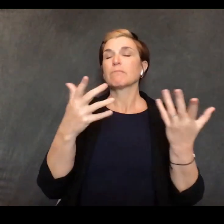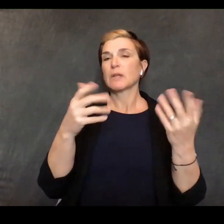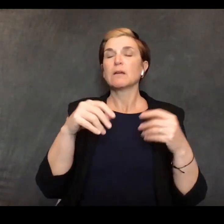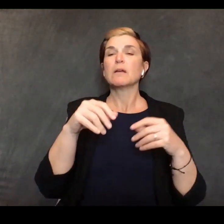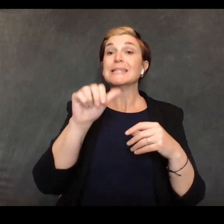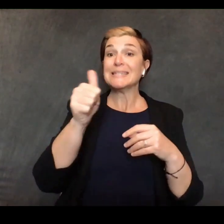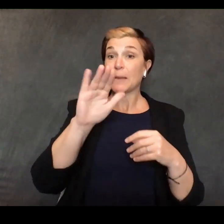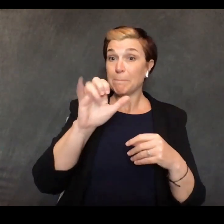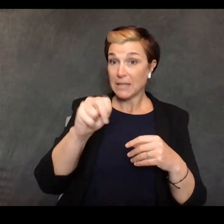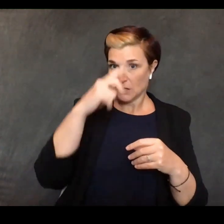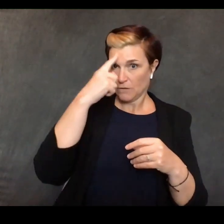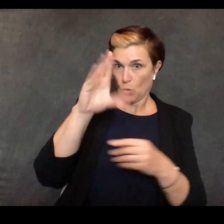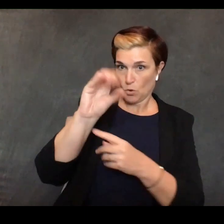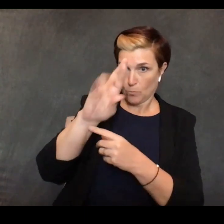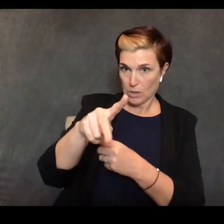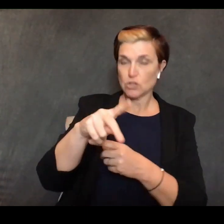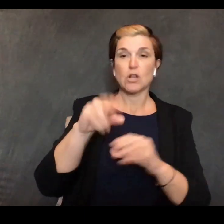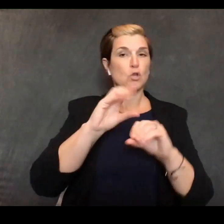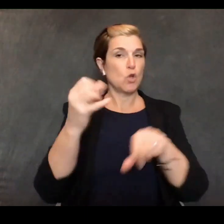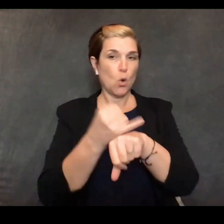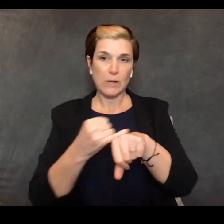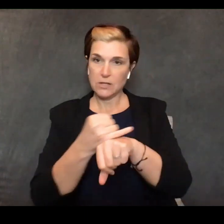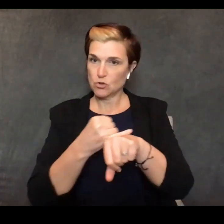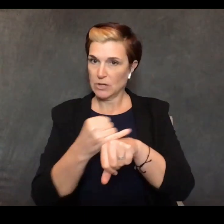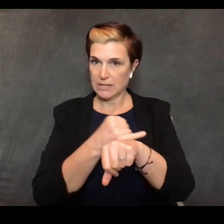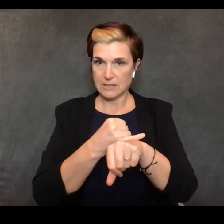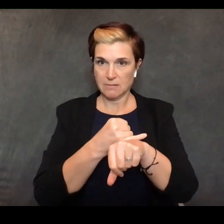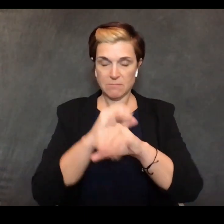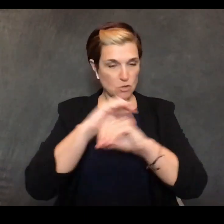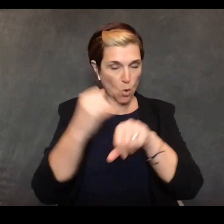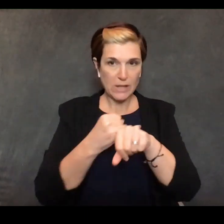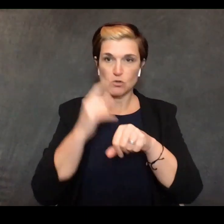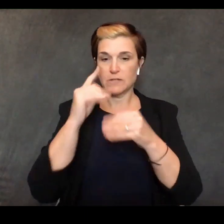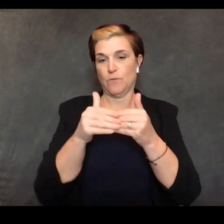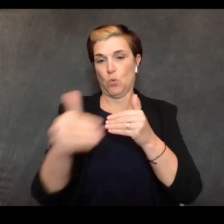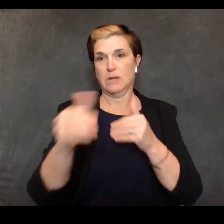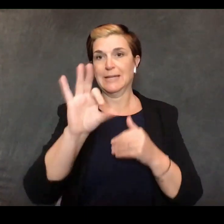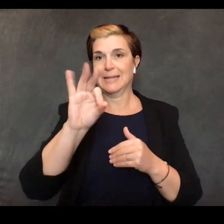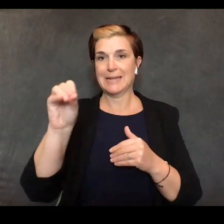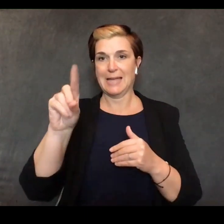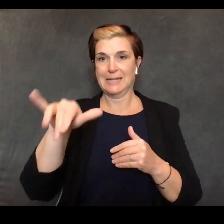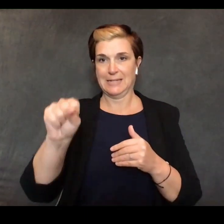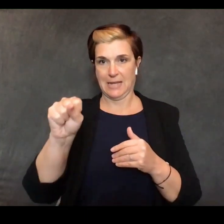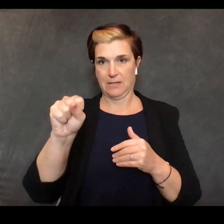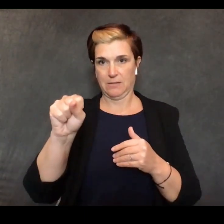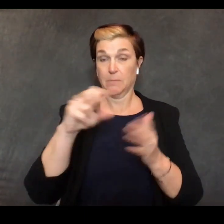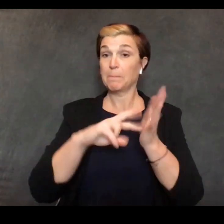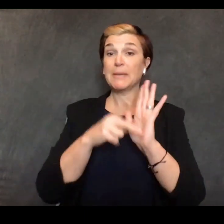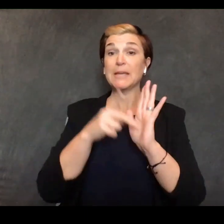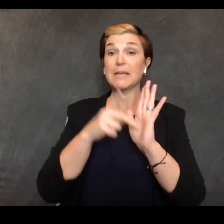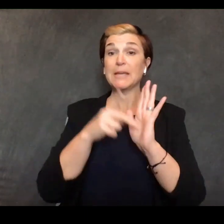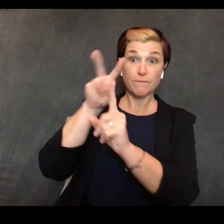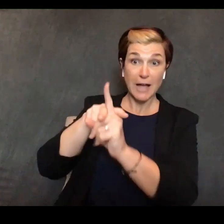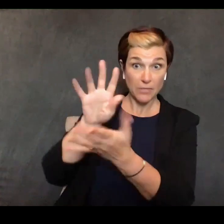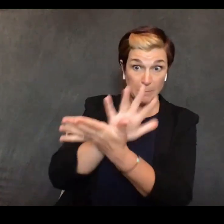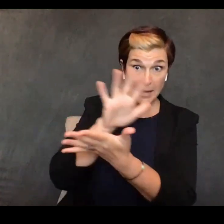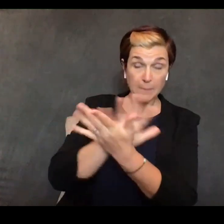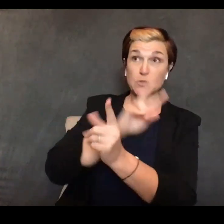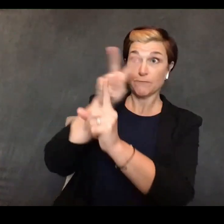free for ninety days all you have to do is file your taxes you'll automatically uh... not get